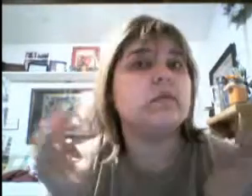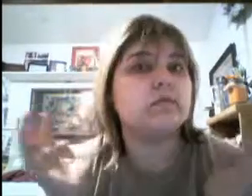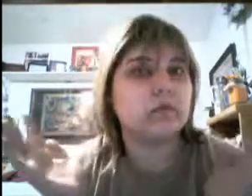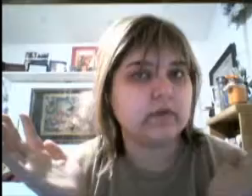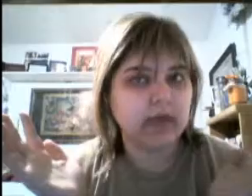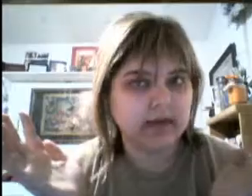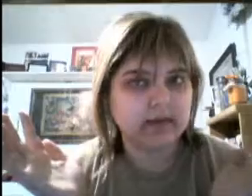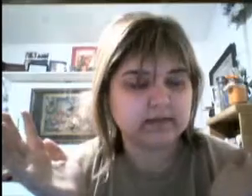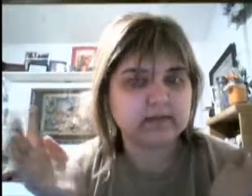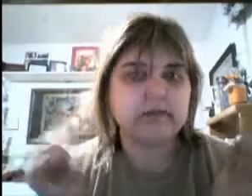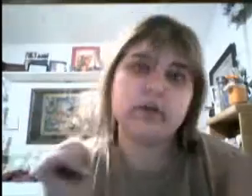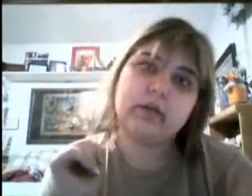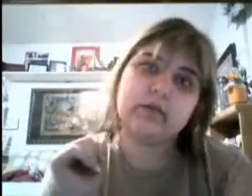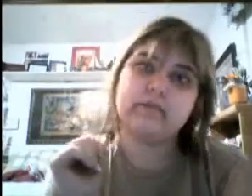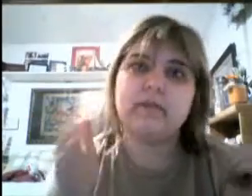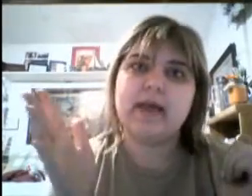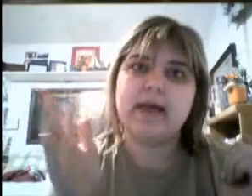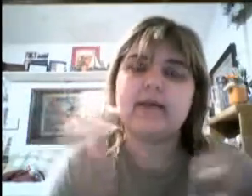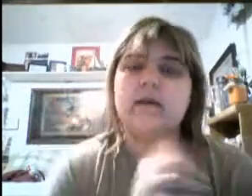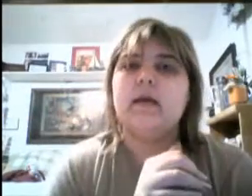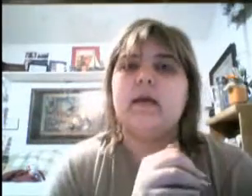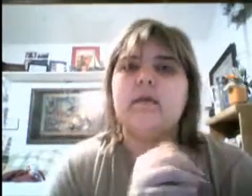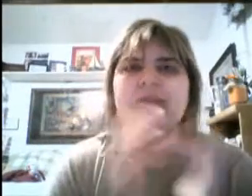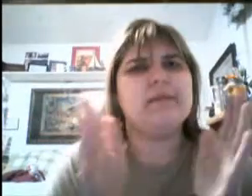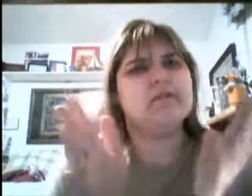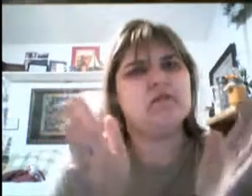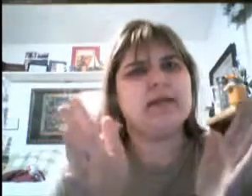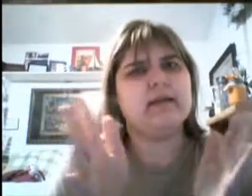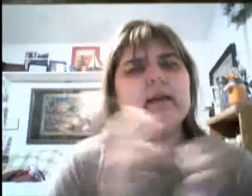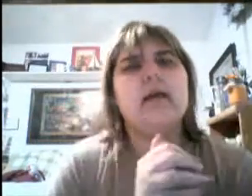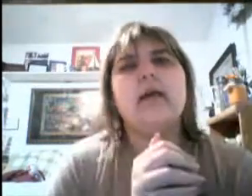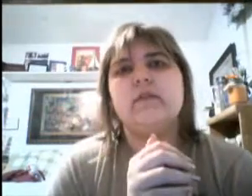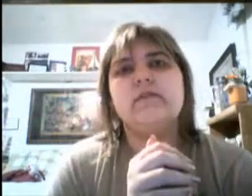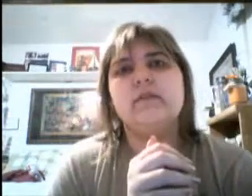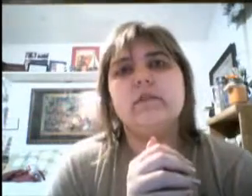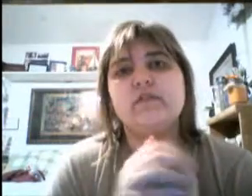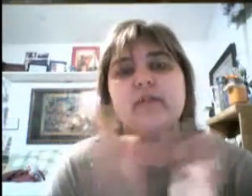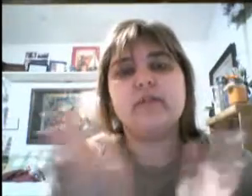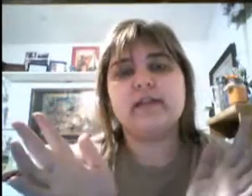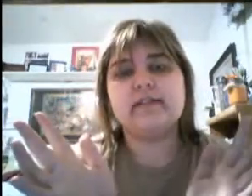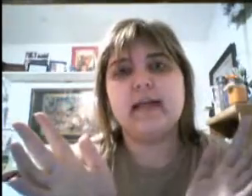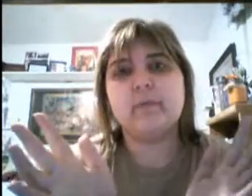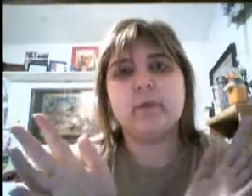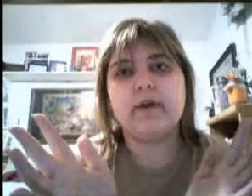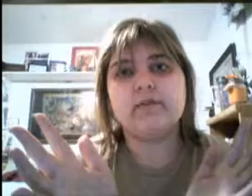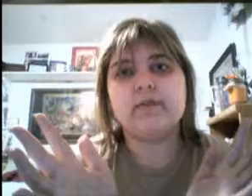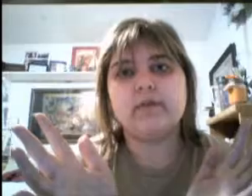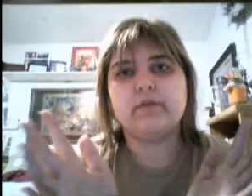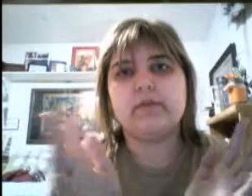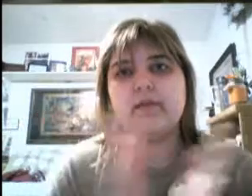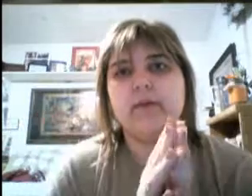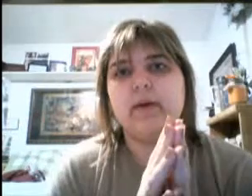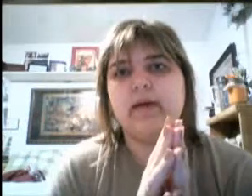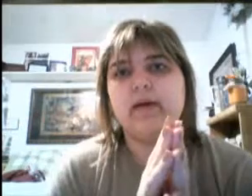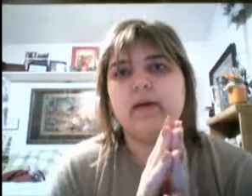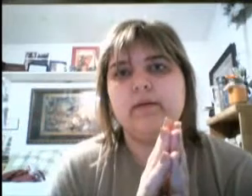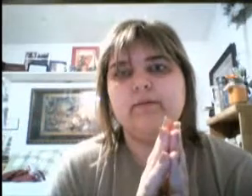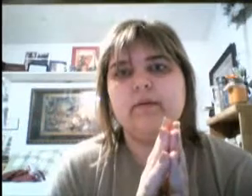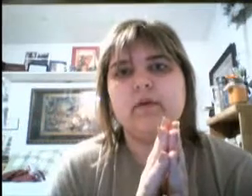Those were the highlights. The good and the bad, um, the in-between. There was a bunch of other things that happened, we at D23, but, um, I